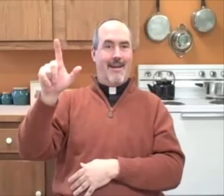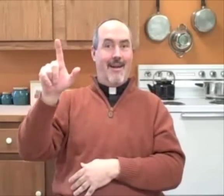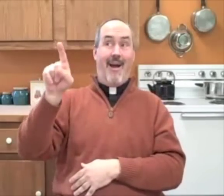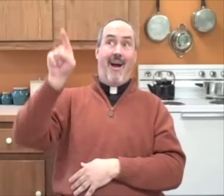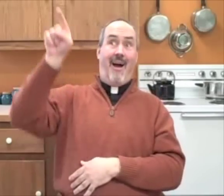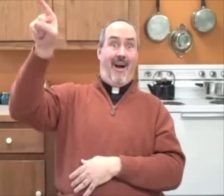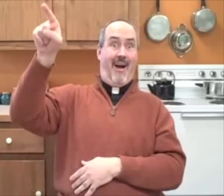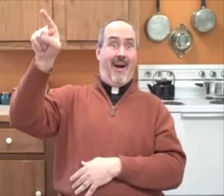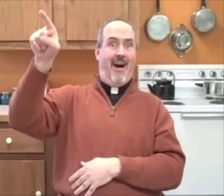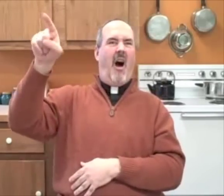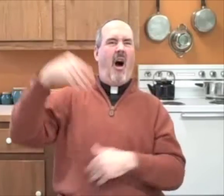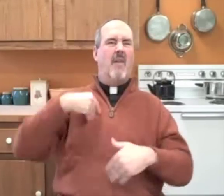top of the hill.